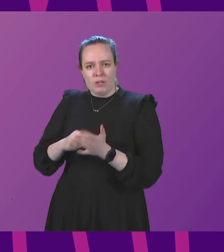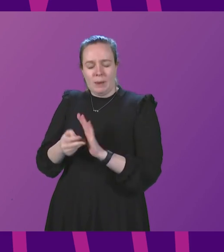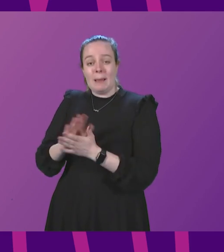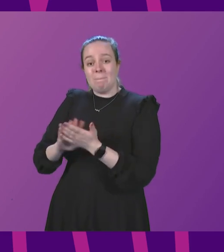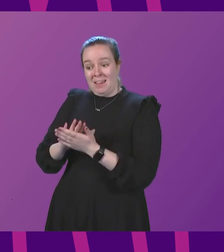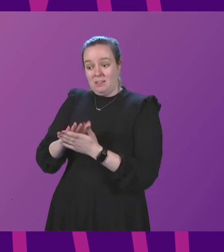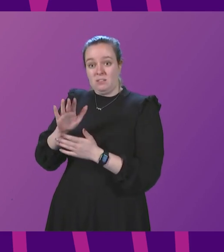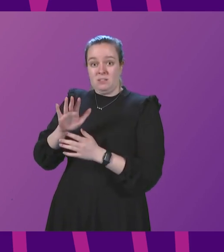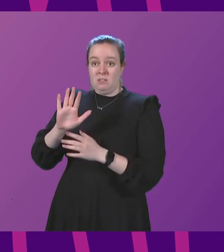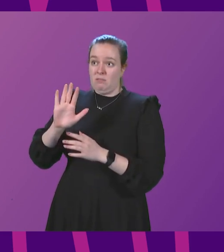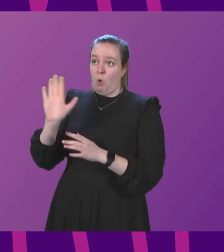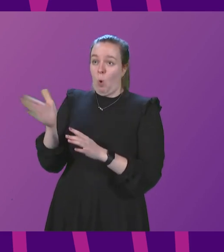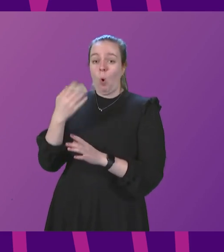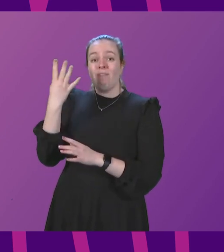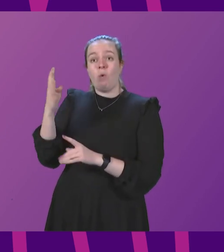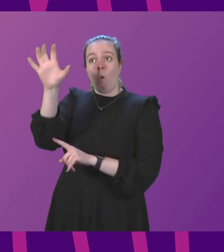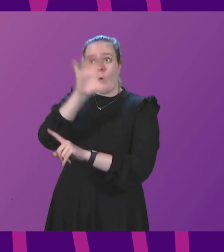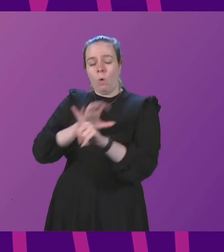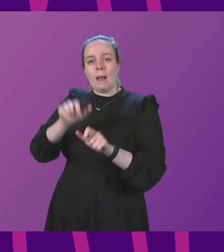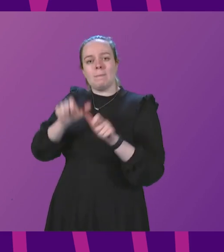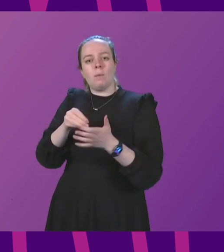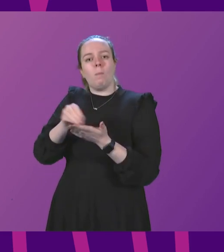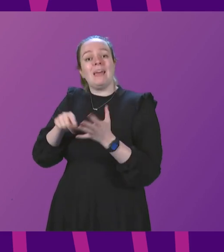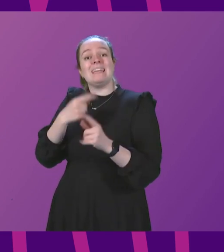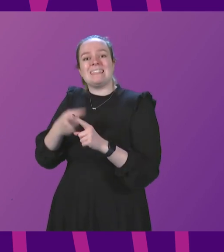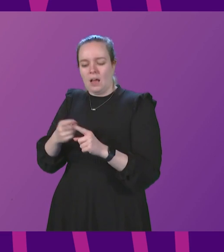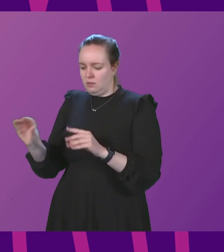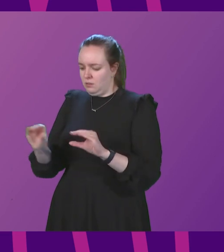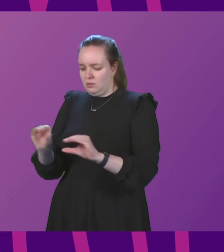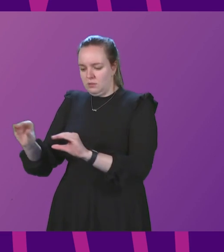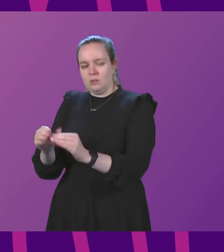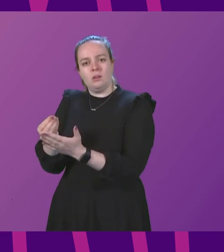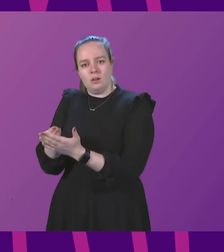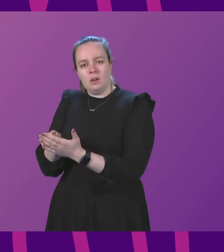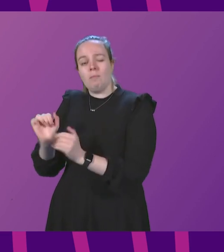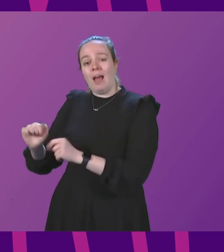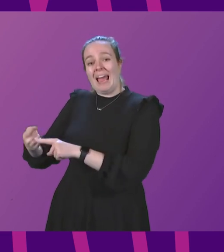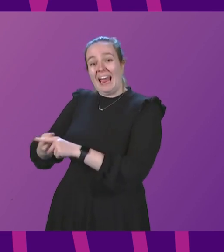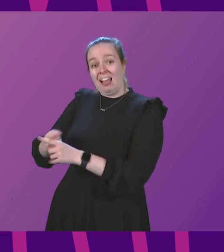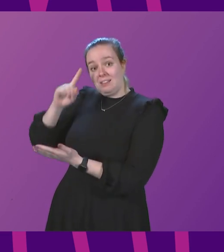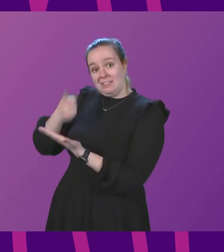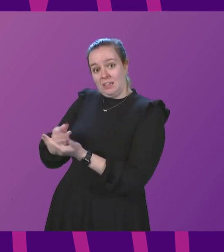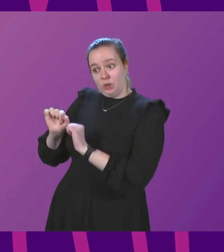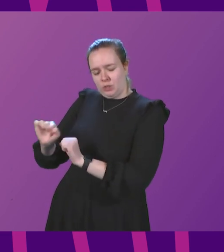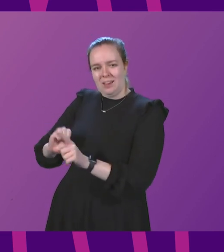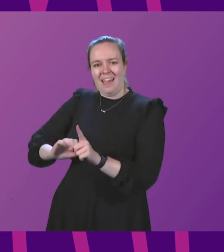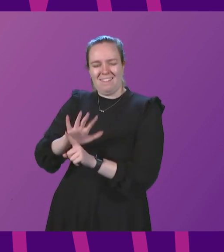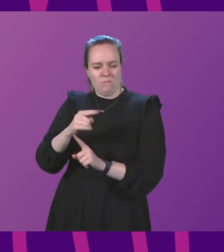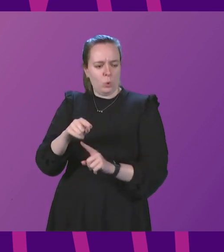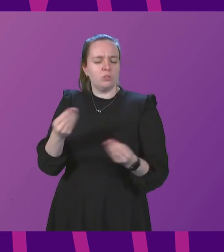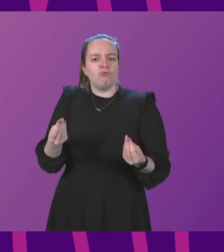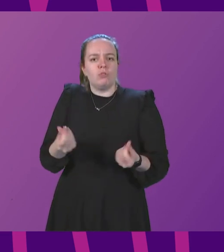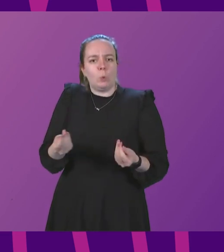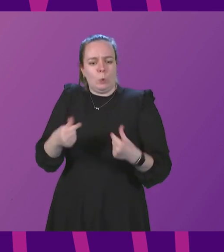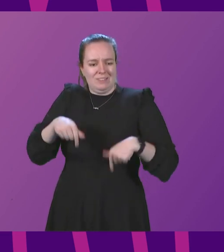taxpayers in all four UK nations contribute to the costs, it is decisions taken for England that determine the resources available